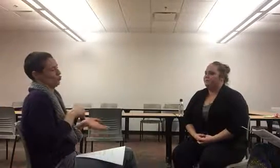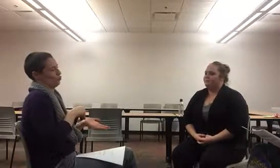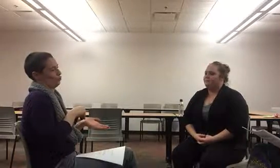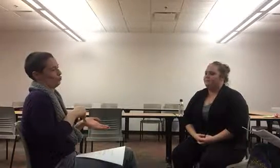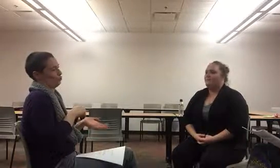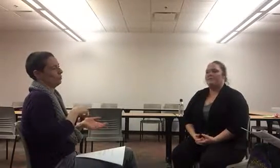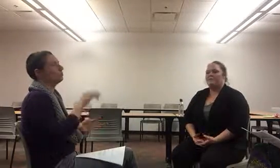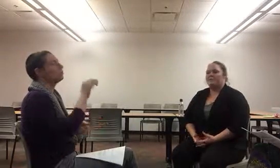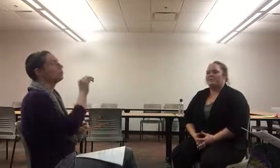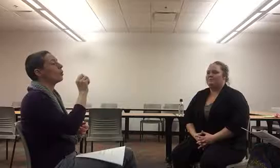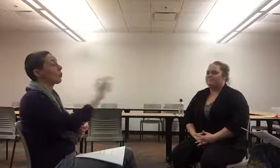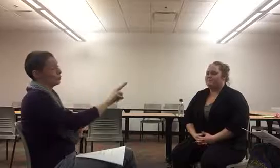I'm a nurse.